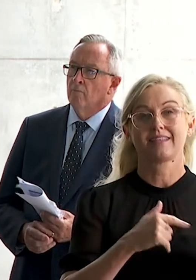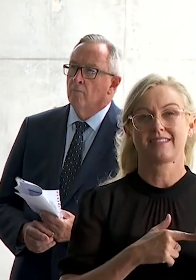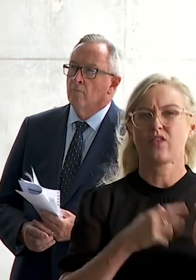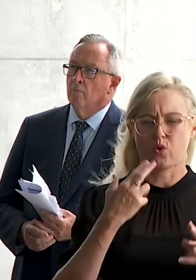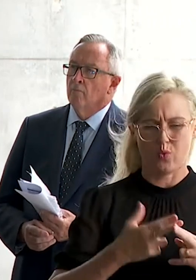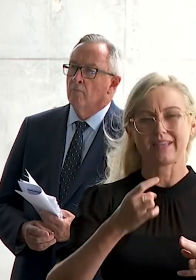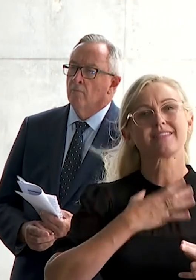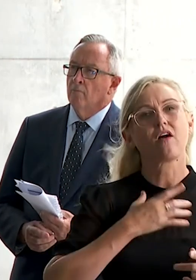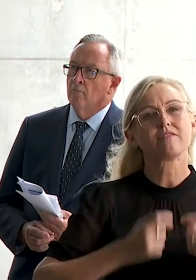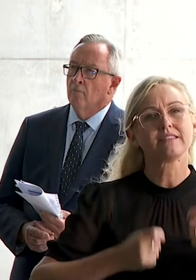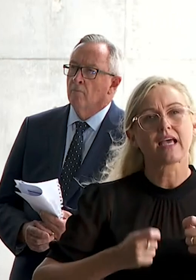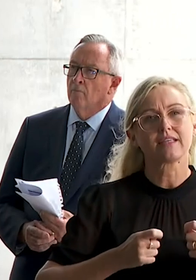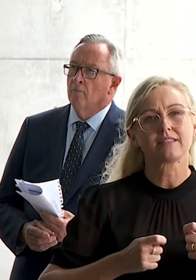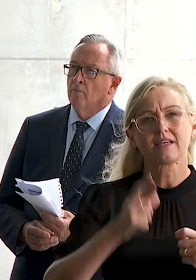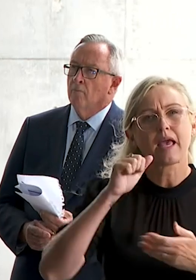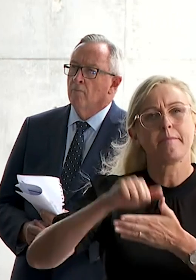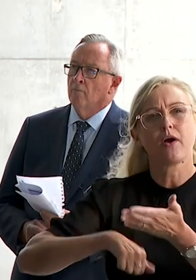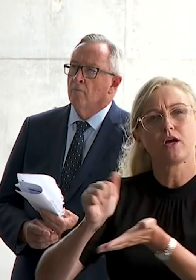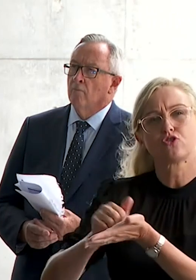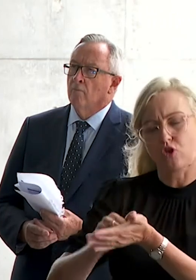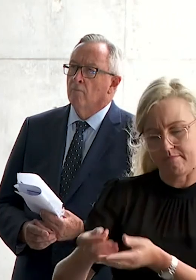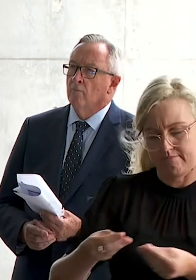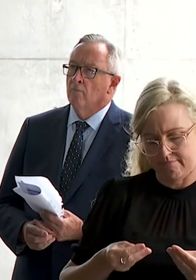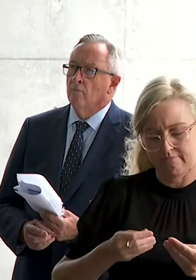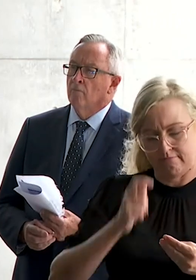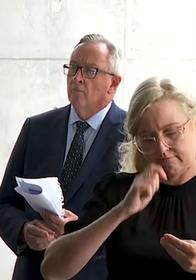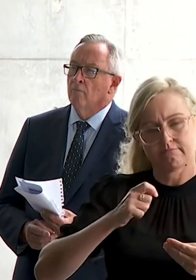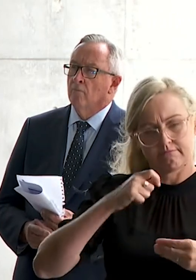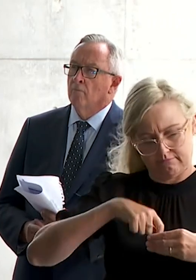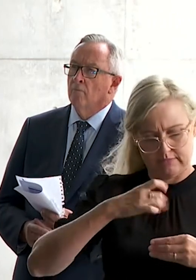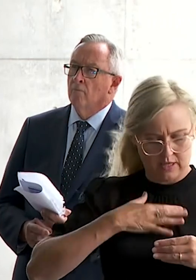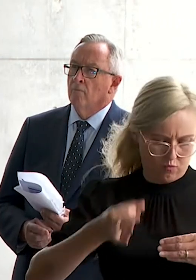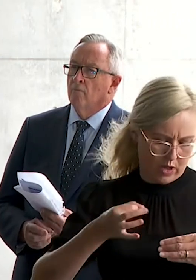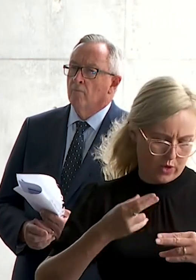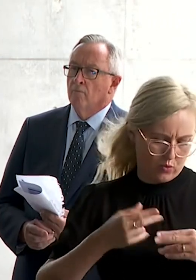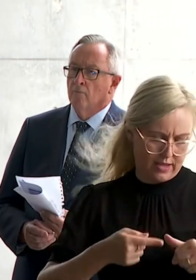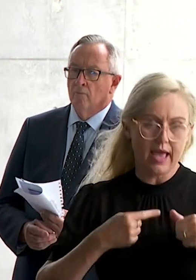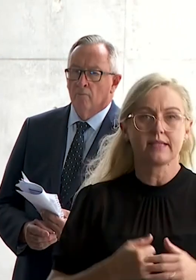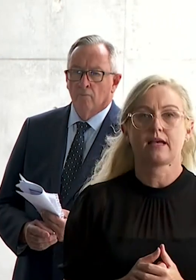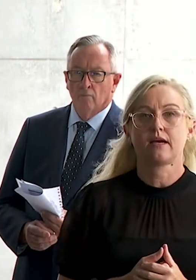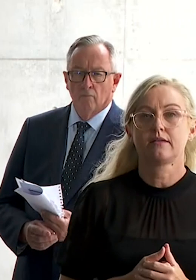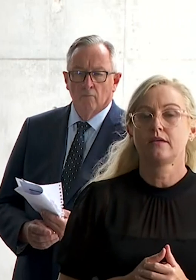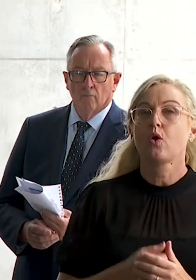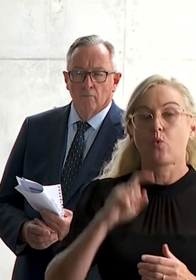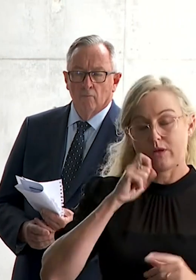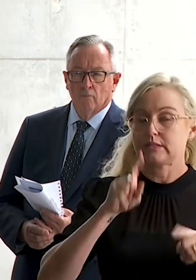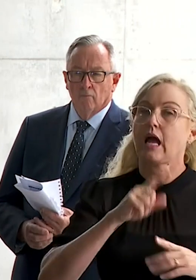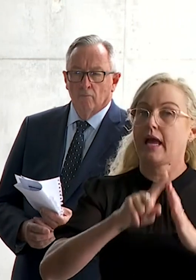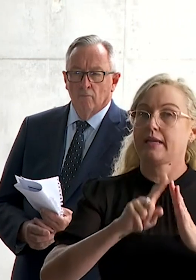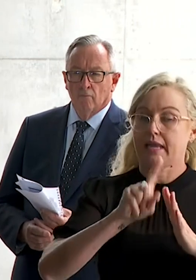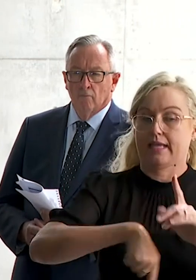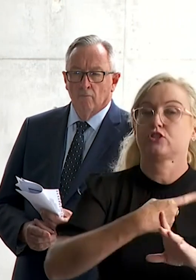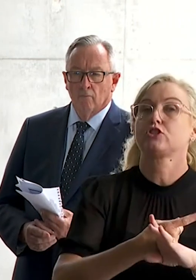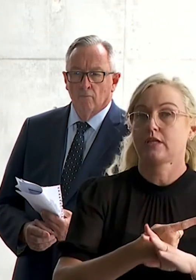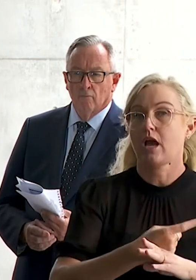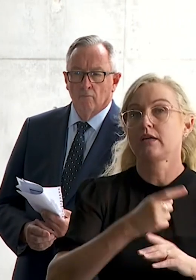across our state. We see this as crucial as we move through this next part of the pandemic. We need to move away from PCR testing. We want to make sure that we